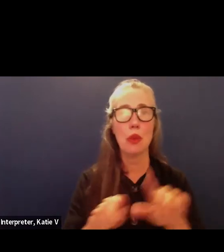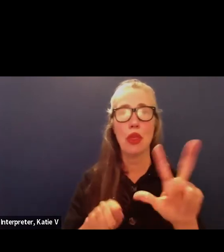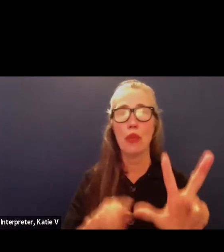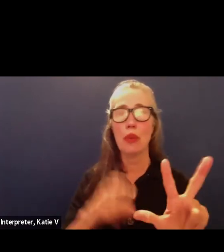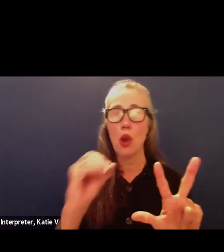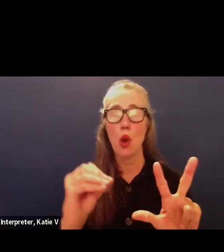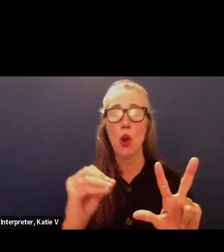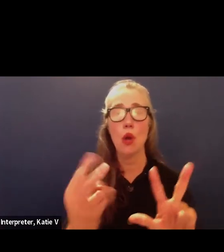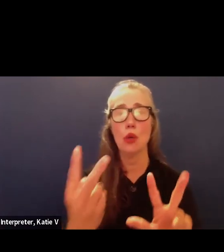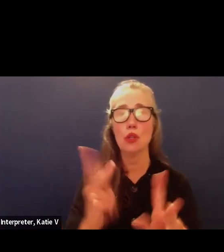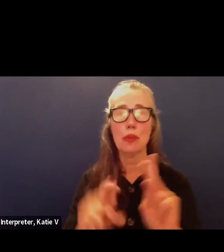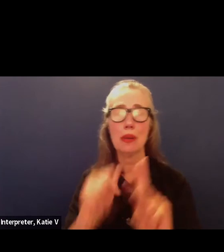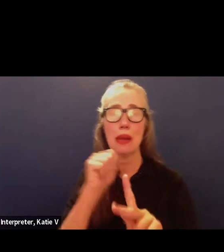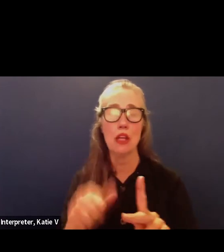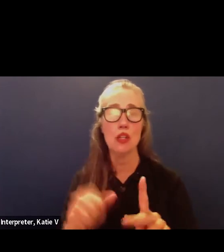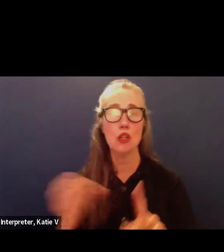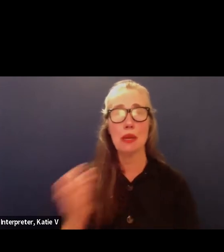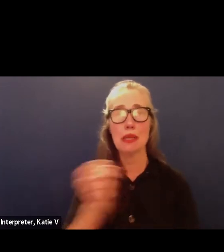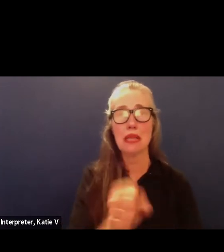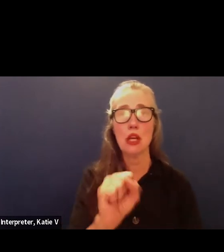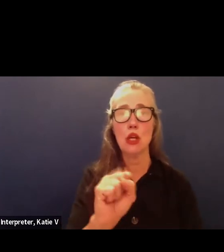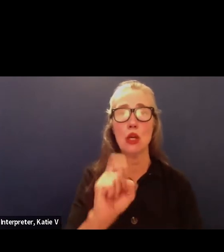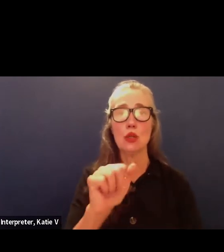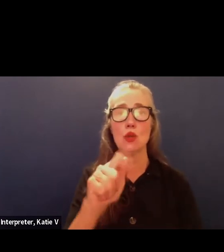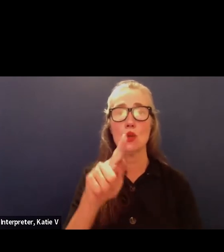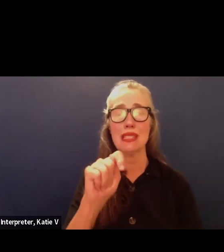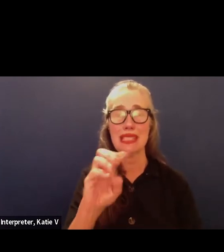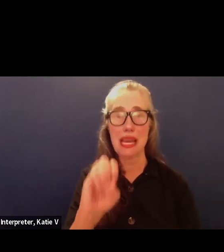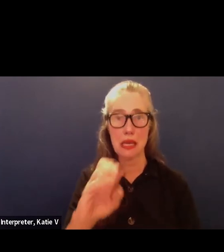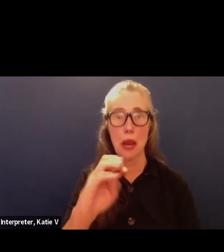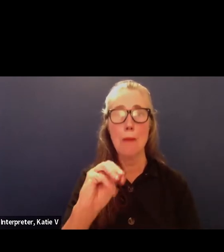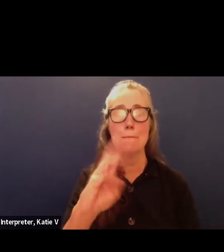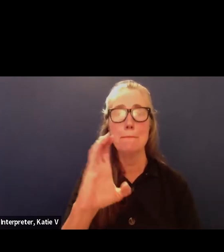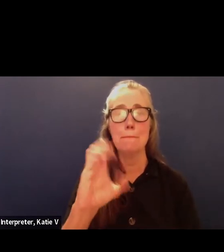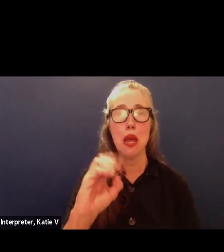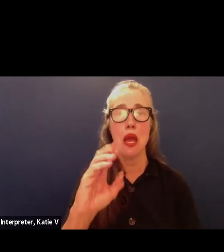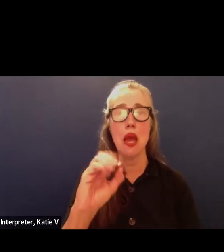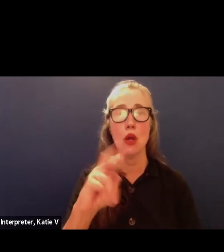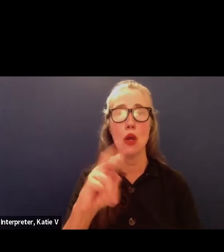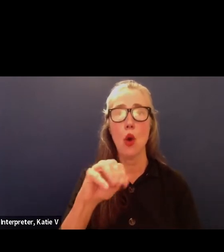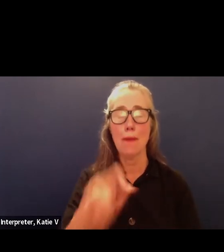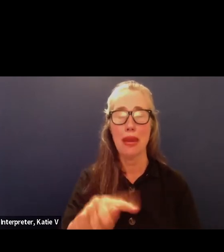present to appoint miss suzette mccormick as principal at santa barbara community academy